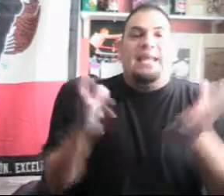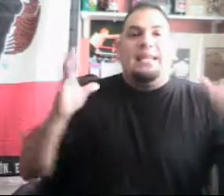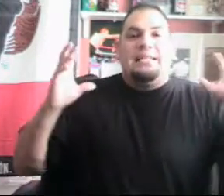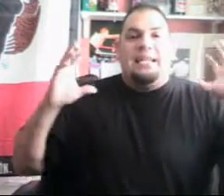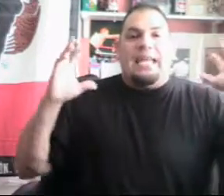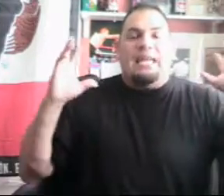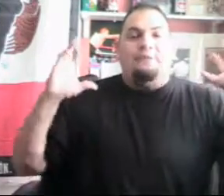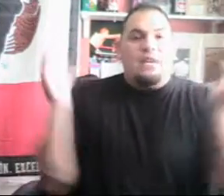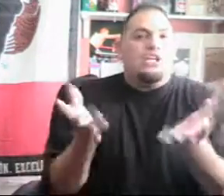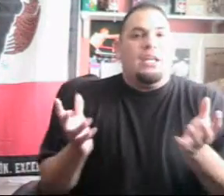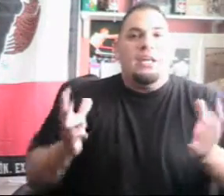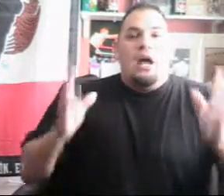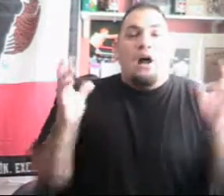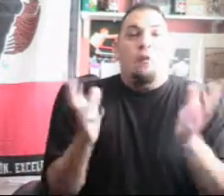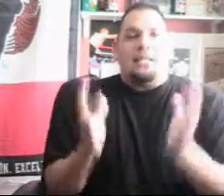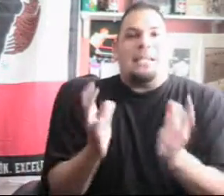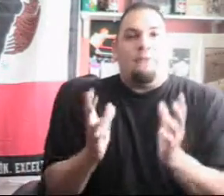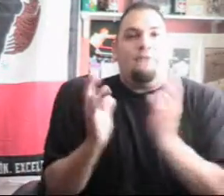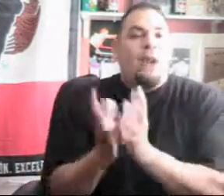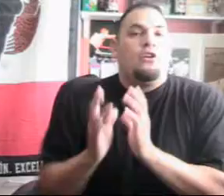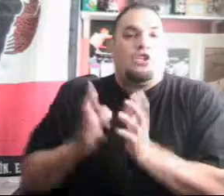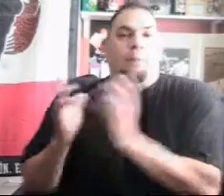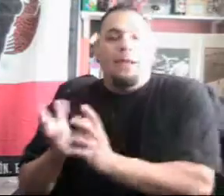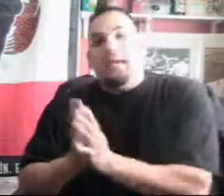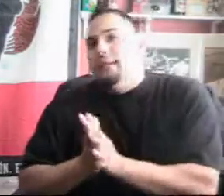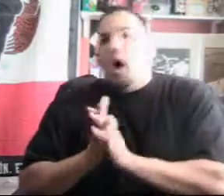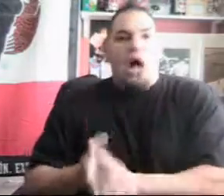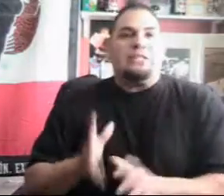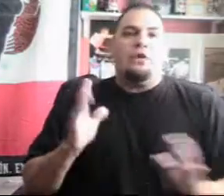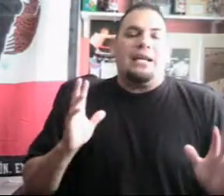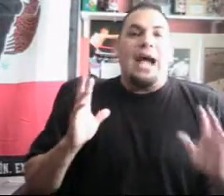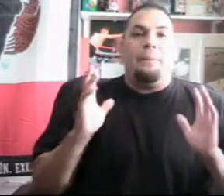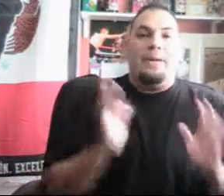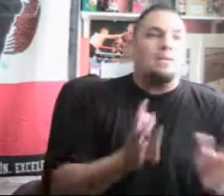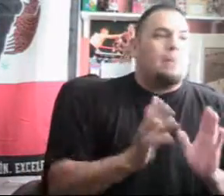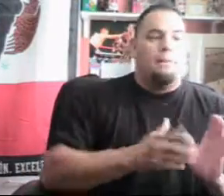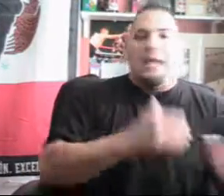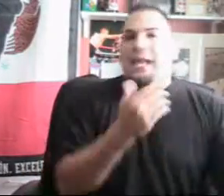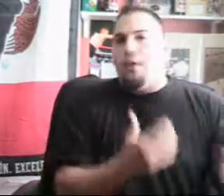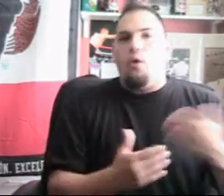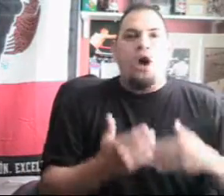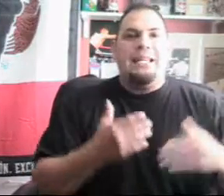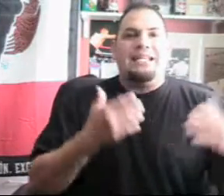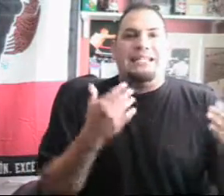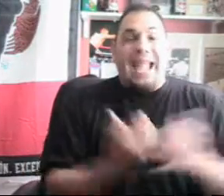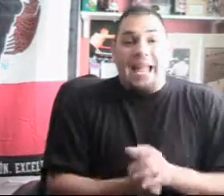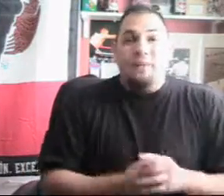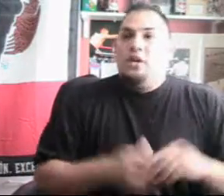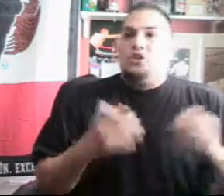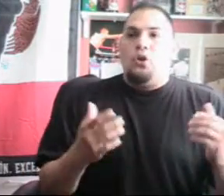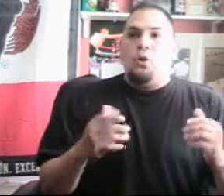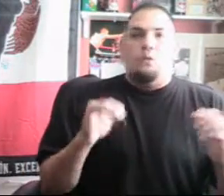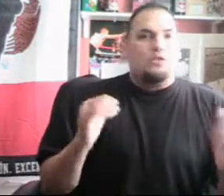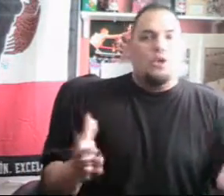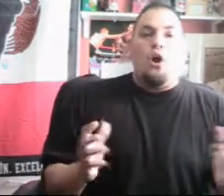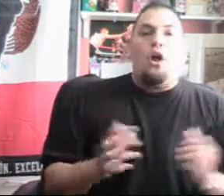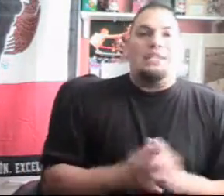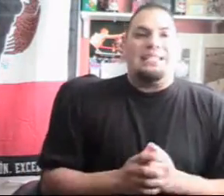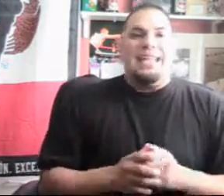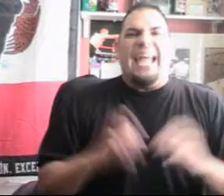is envisioning of what a type of fighter it should be. Oscar had kind of picked him up later on in his game. So, it was really hard to see